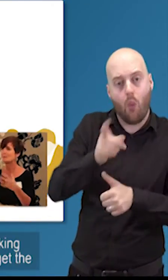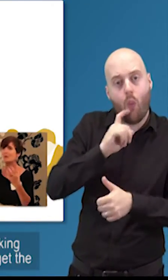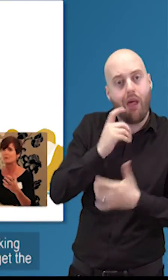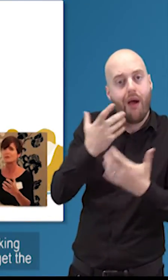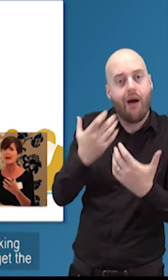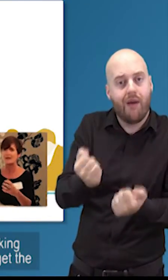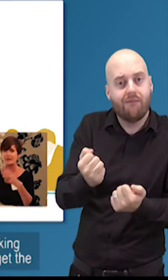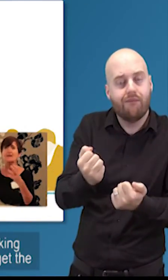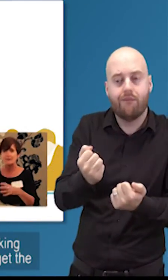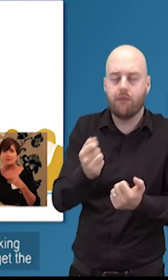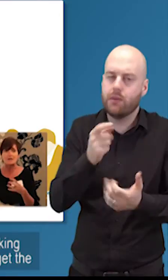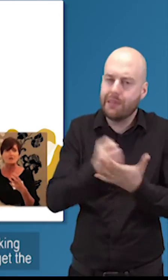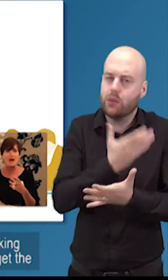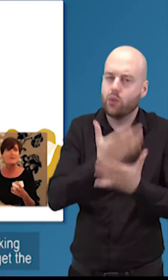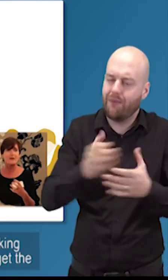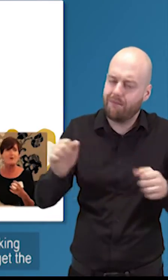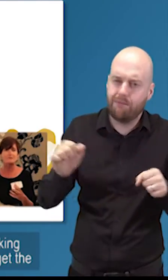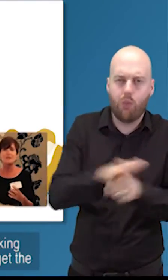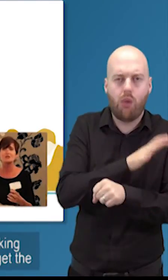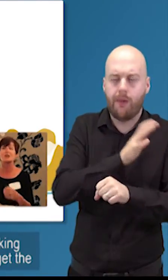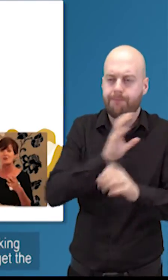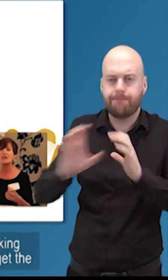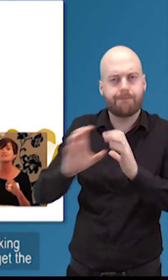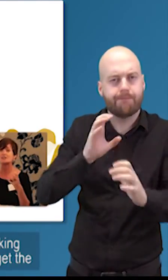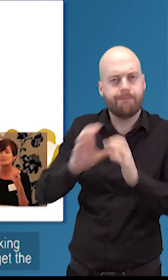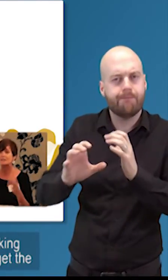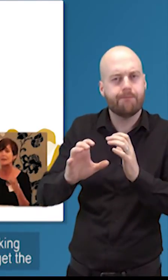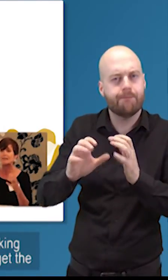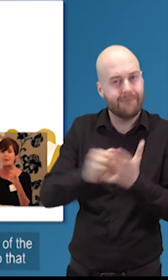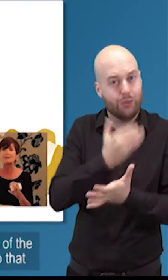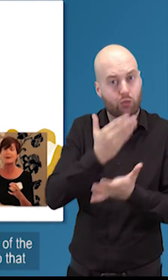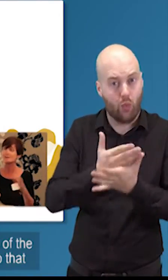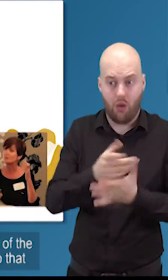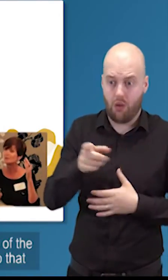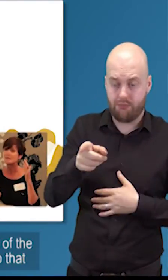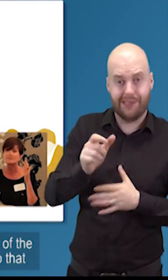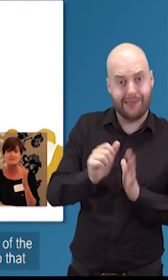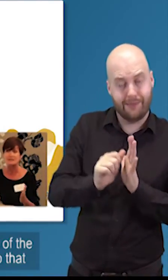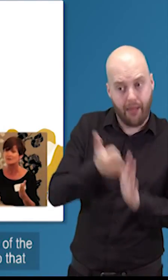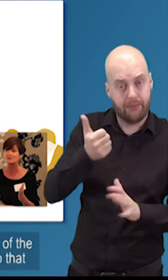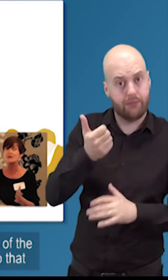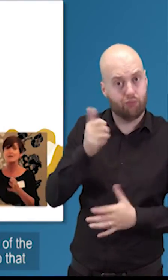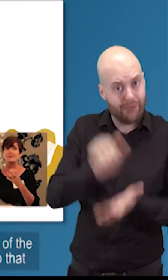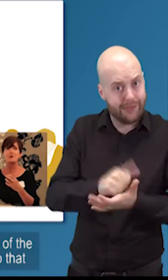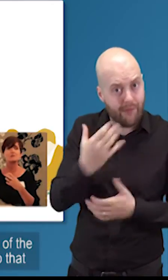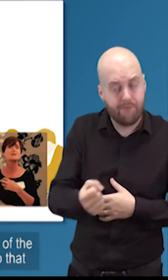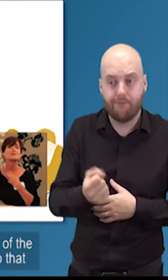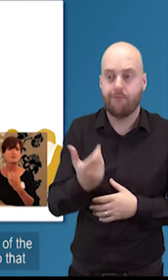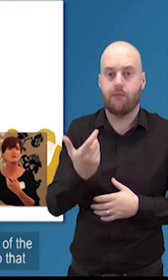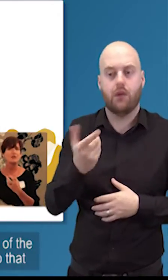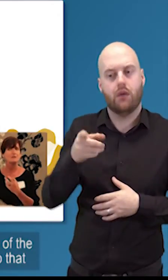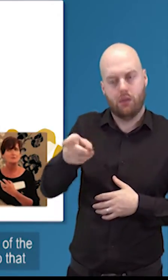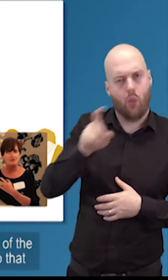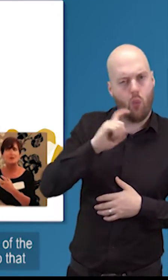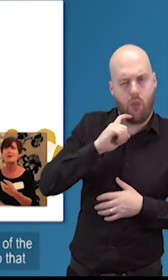them know what support they'll have making sure you're having that conversation and trying to get the right person both in terms of skills but also in